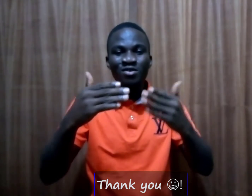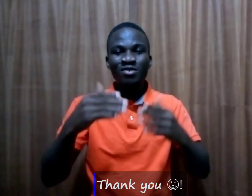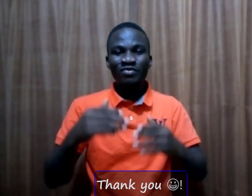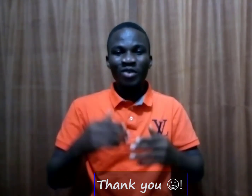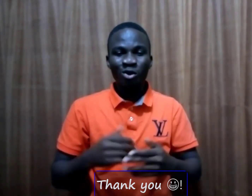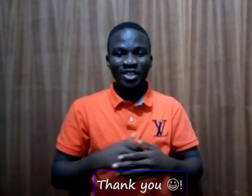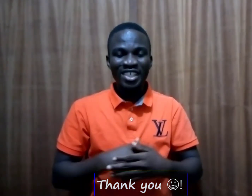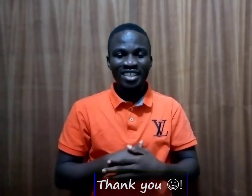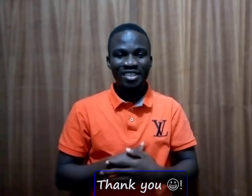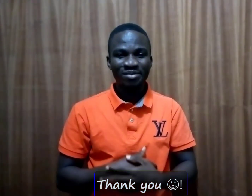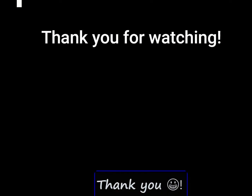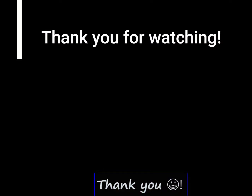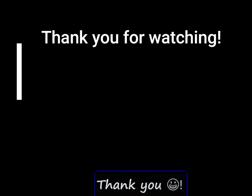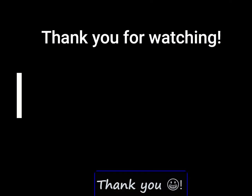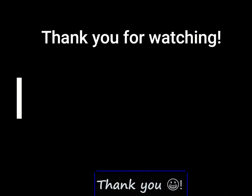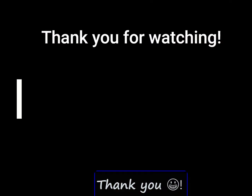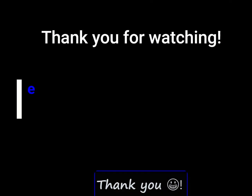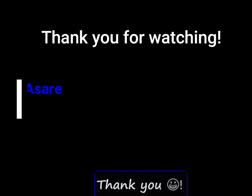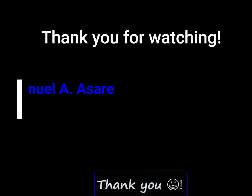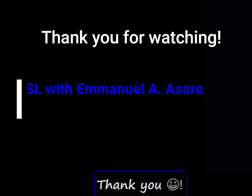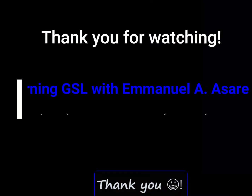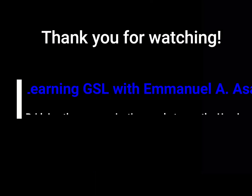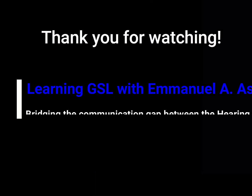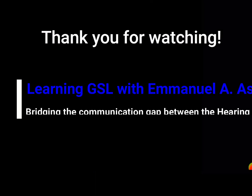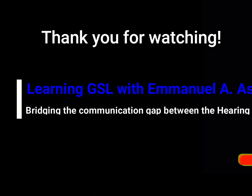for watching. thank you very much. out